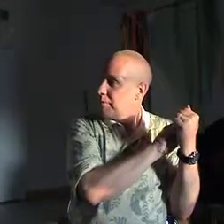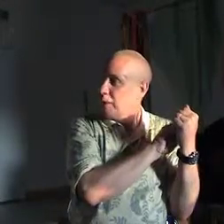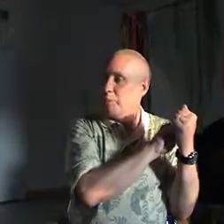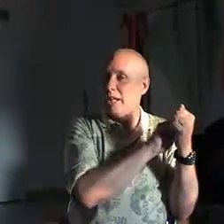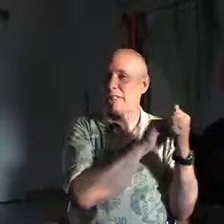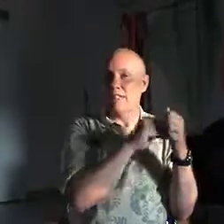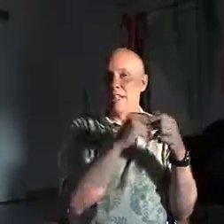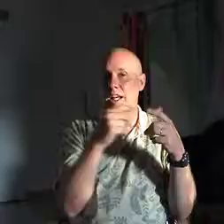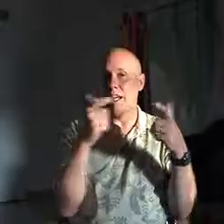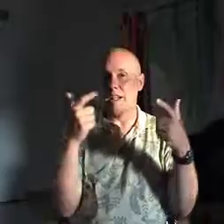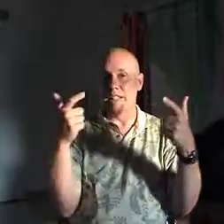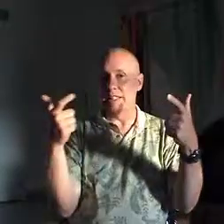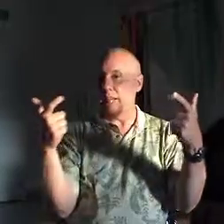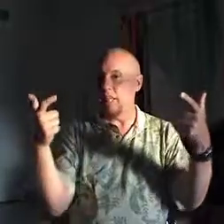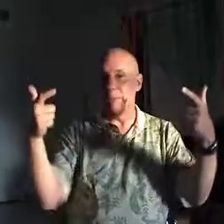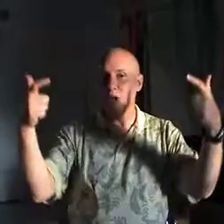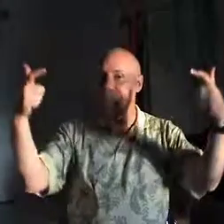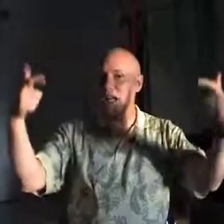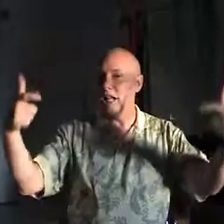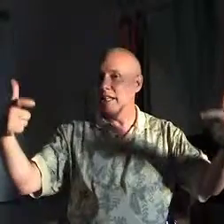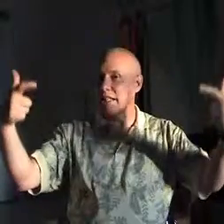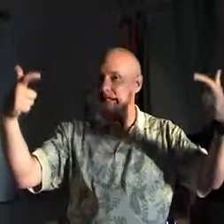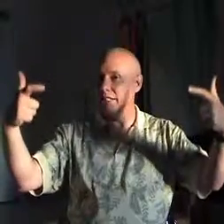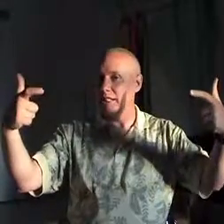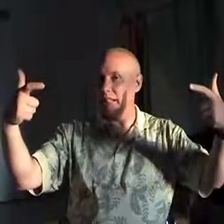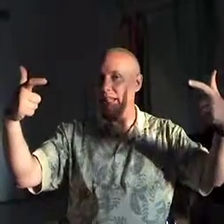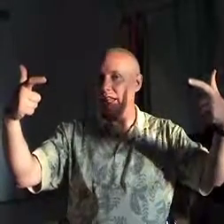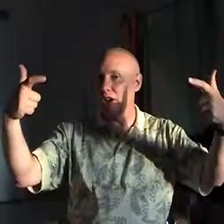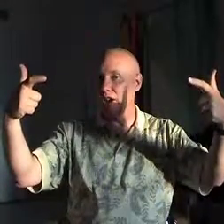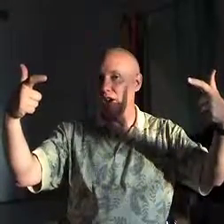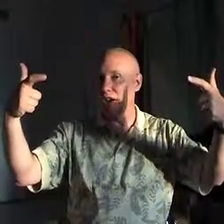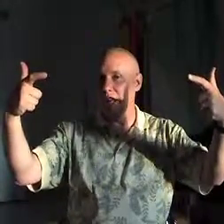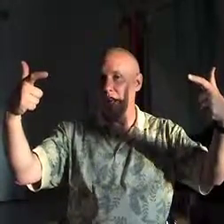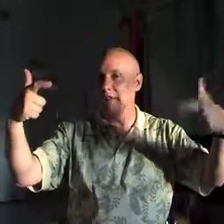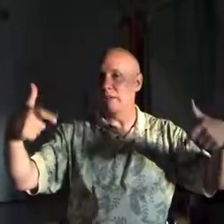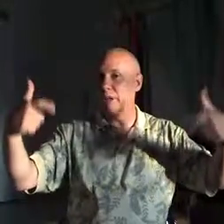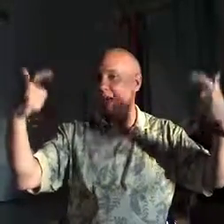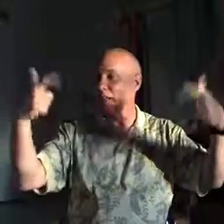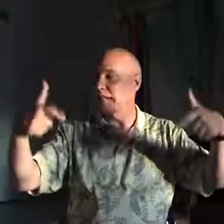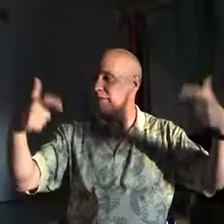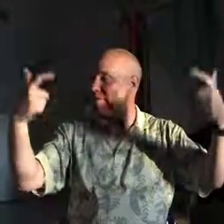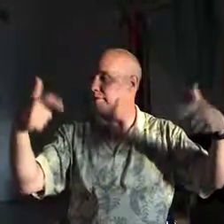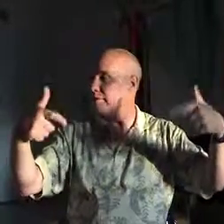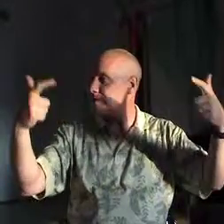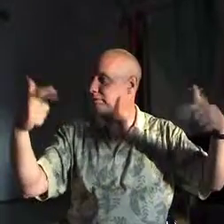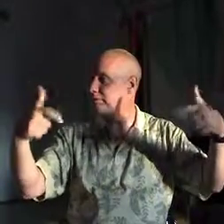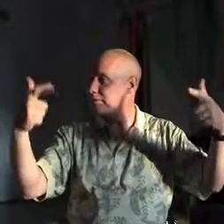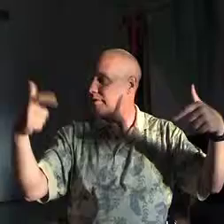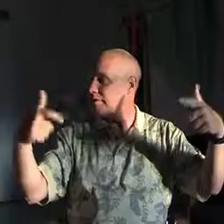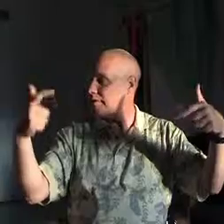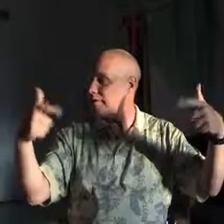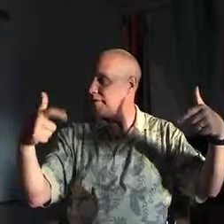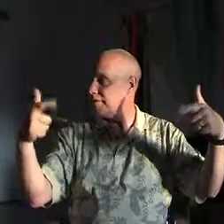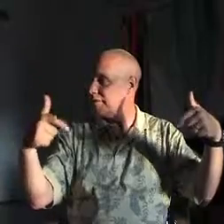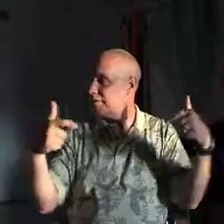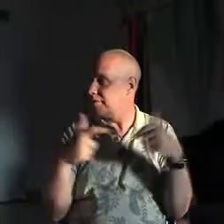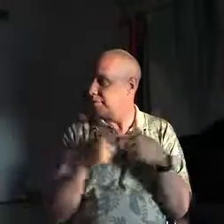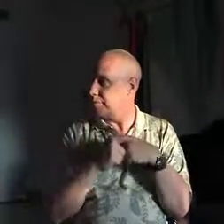But it's not the personalities that have any reality. But it's the personalities